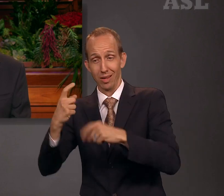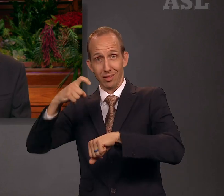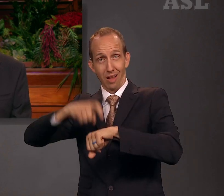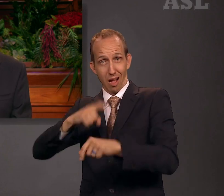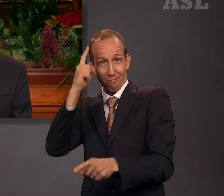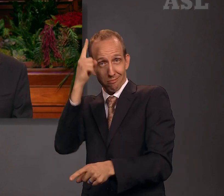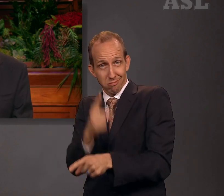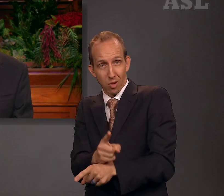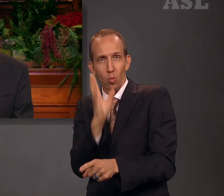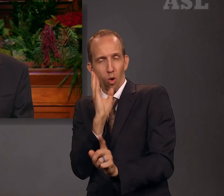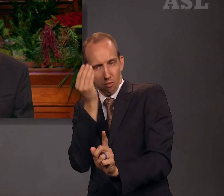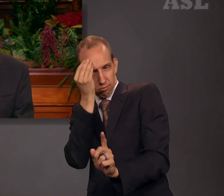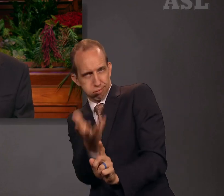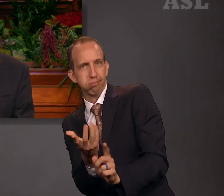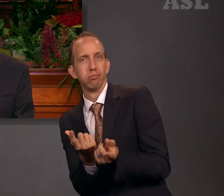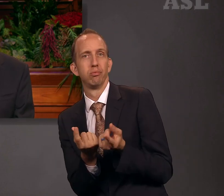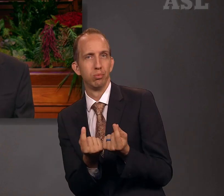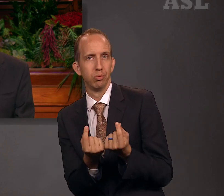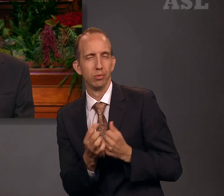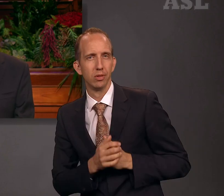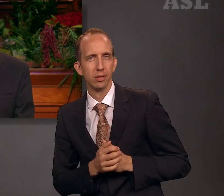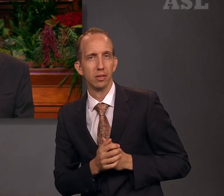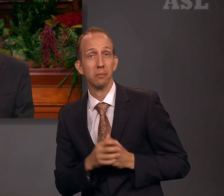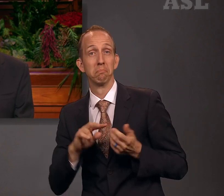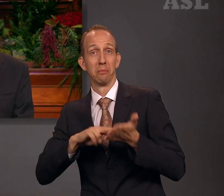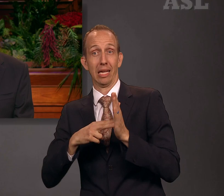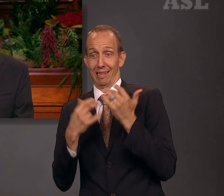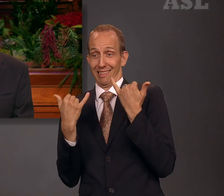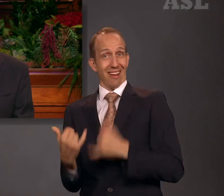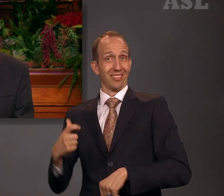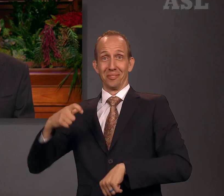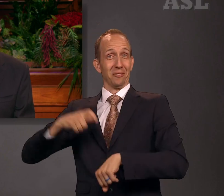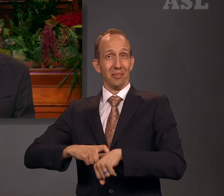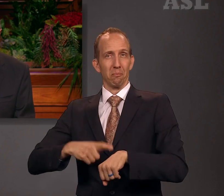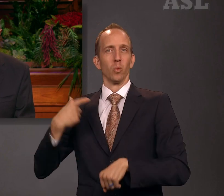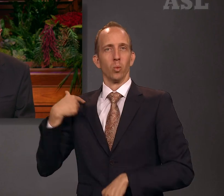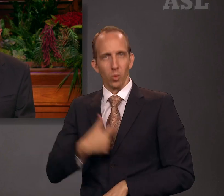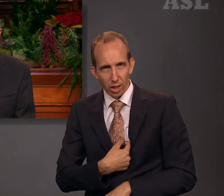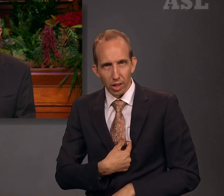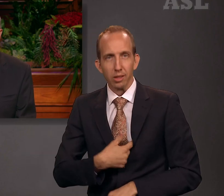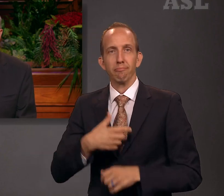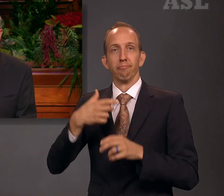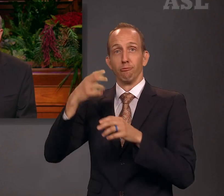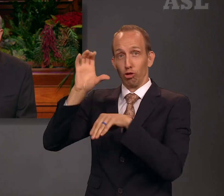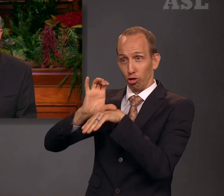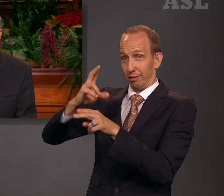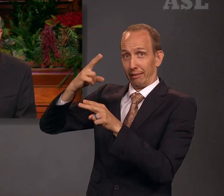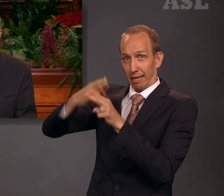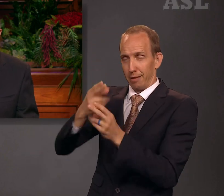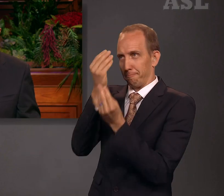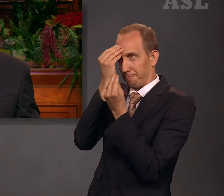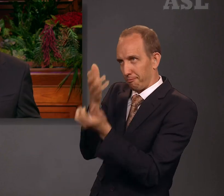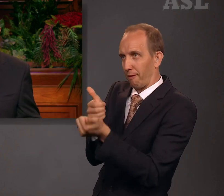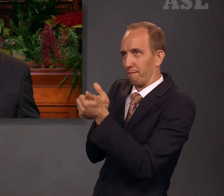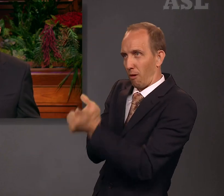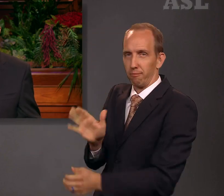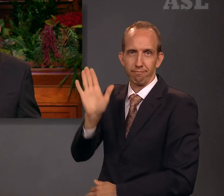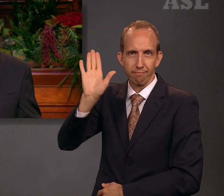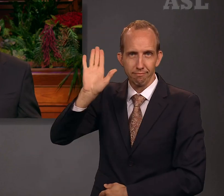in their time. Now is our time, and we are reestablishing the revealed name of the Church.